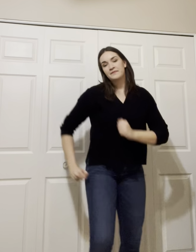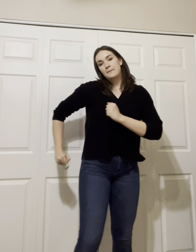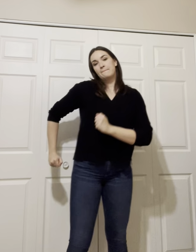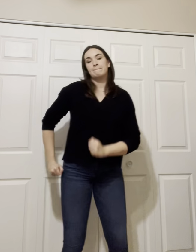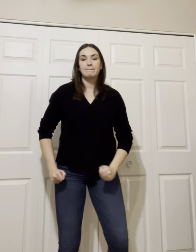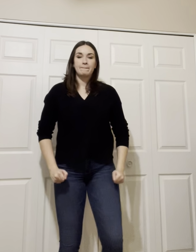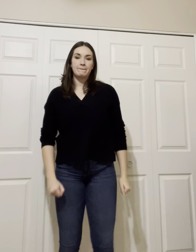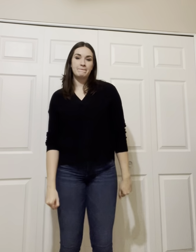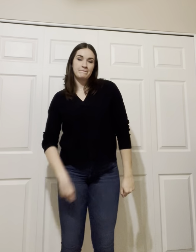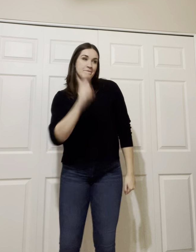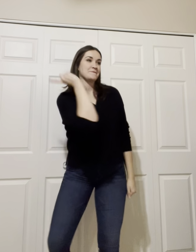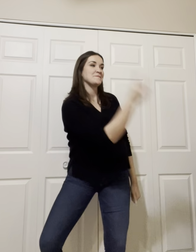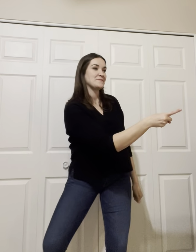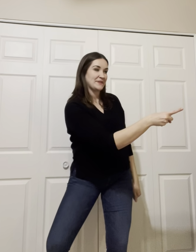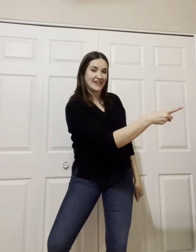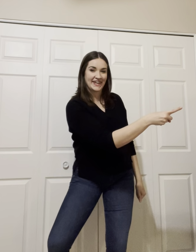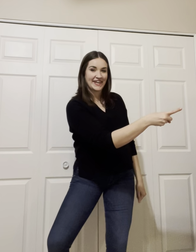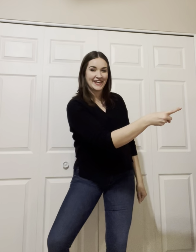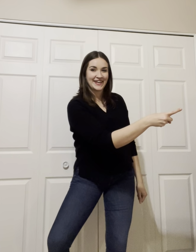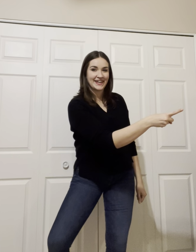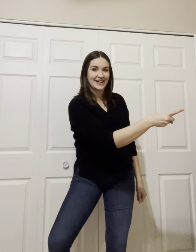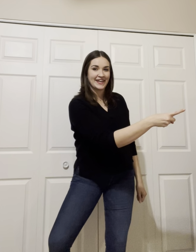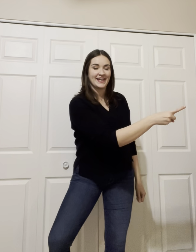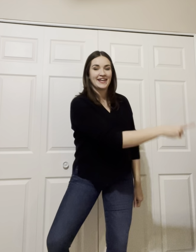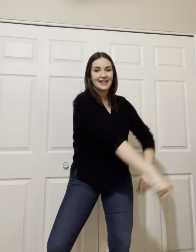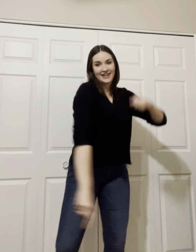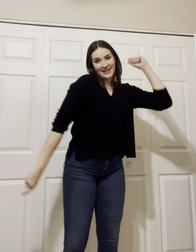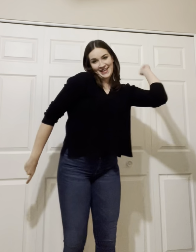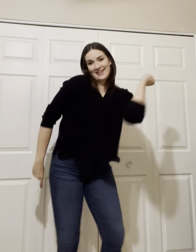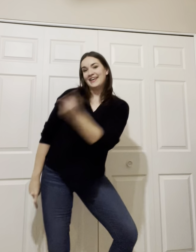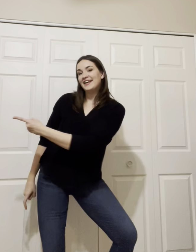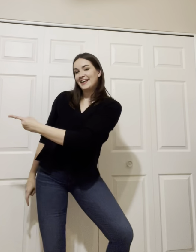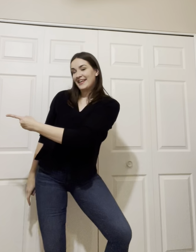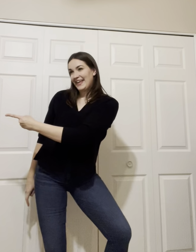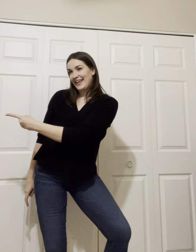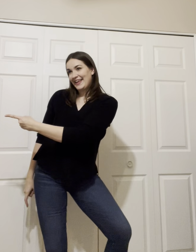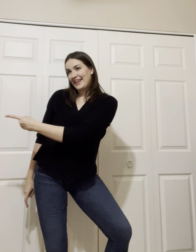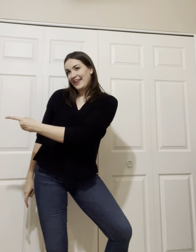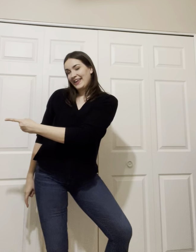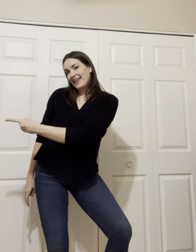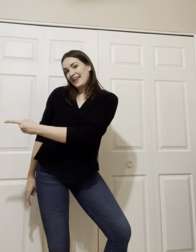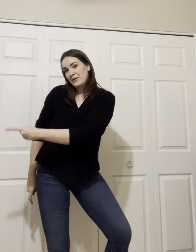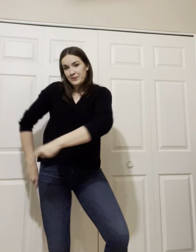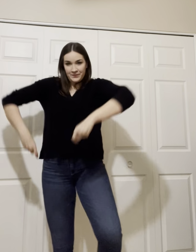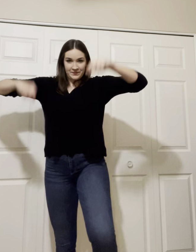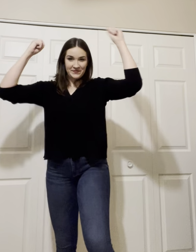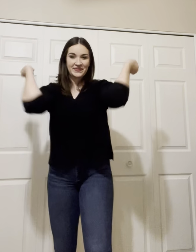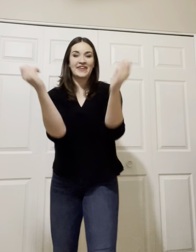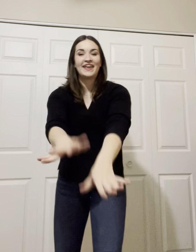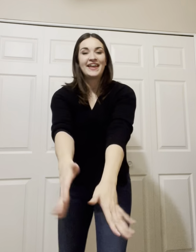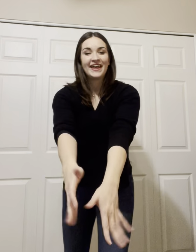Can your friends do this? Can your friends do that? Can your friends pull this?